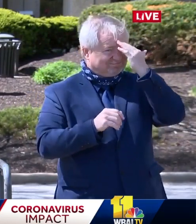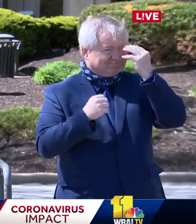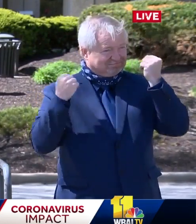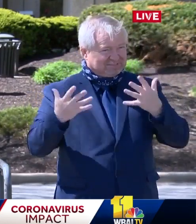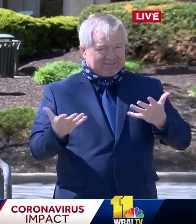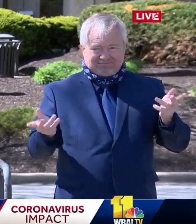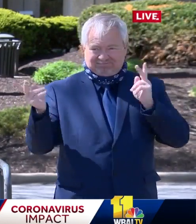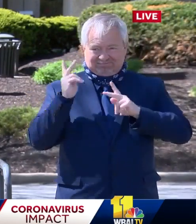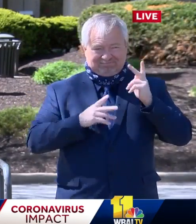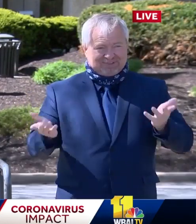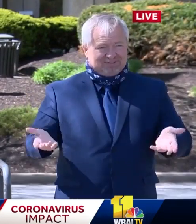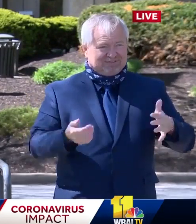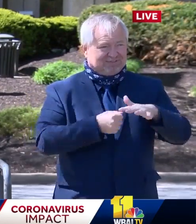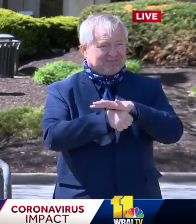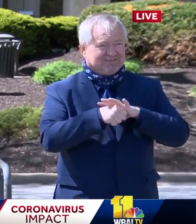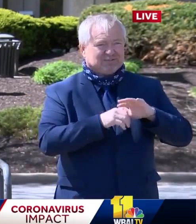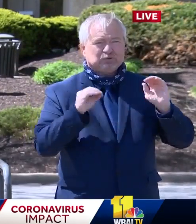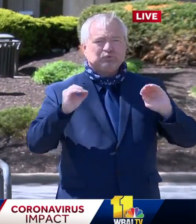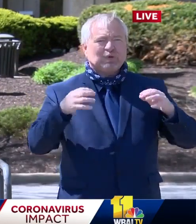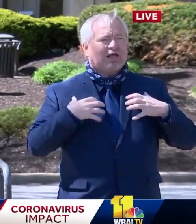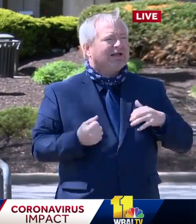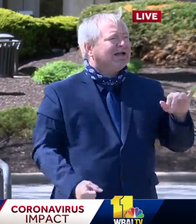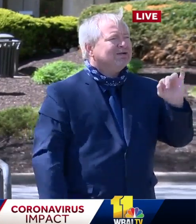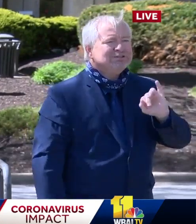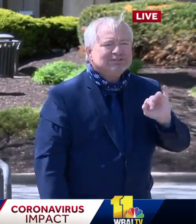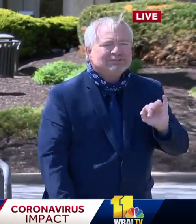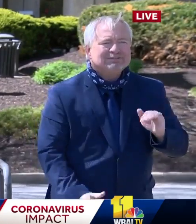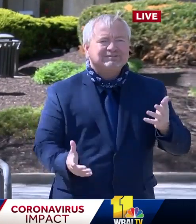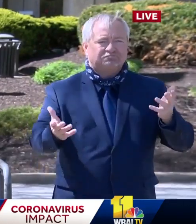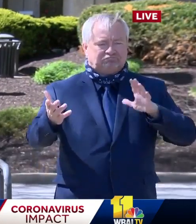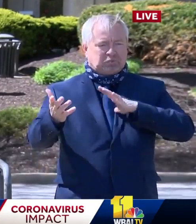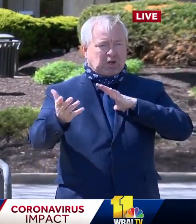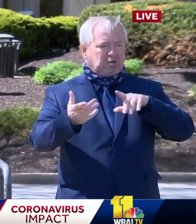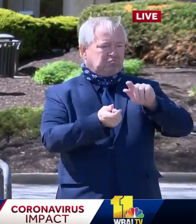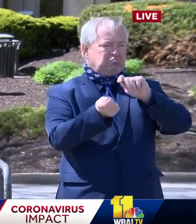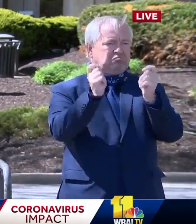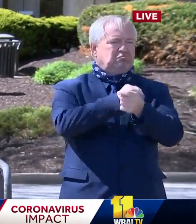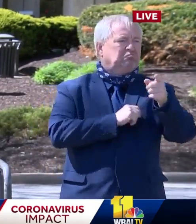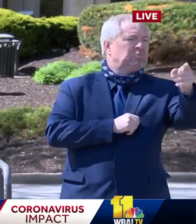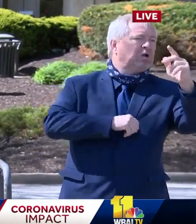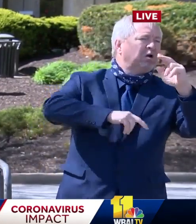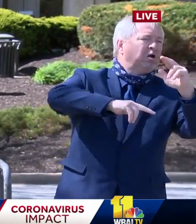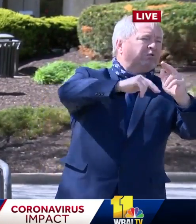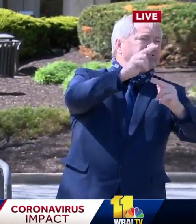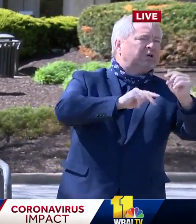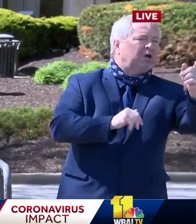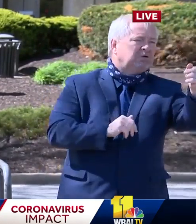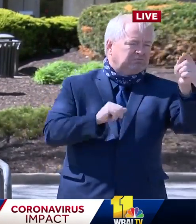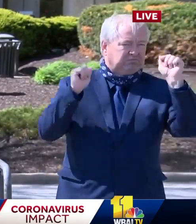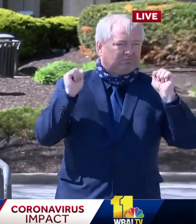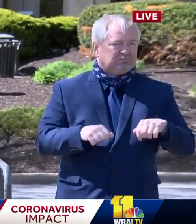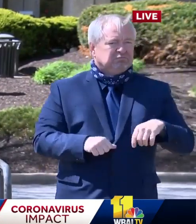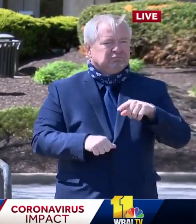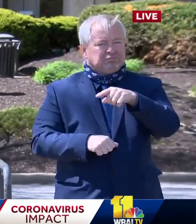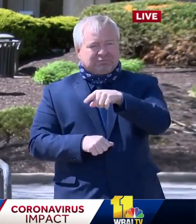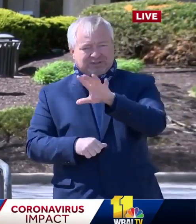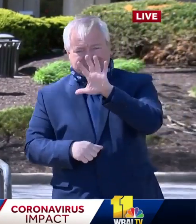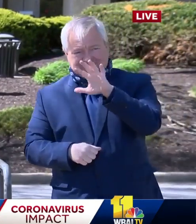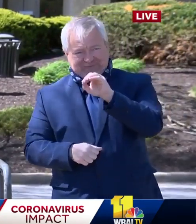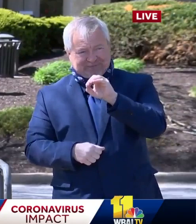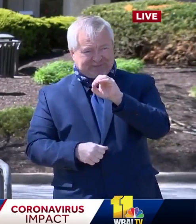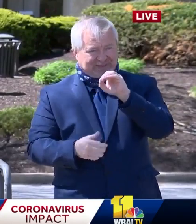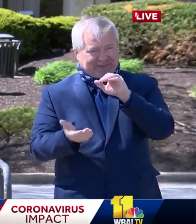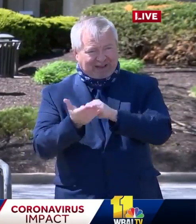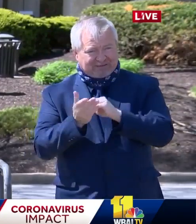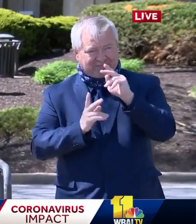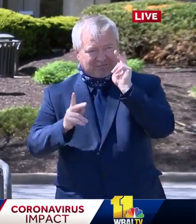in our state who are without health insurance. And so that facility would allow us the 50,000 plus individuals in Prince George's County who